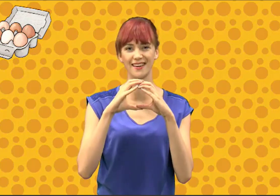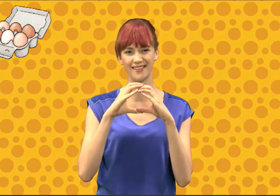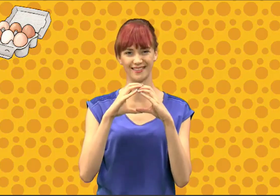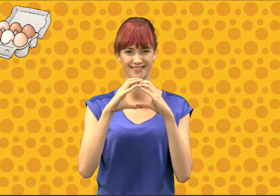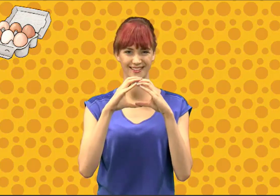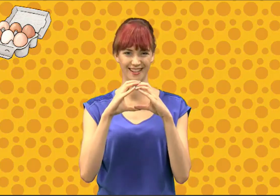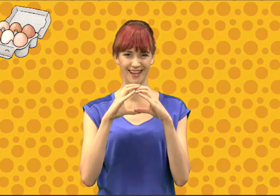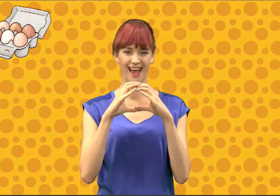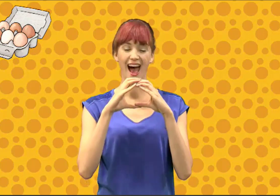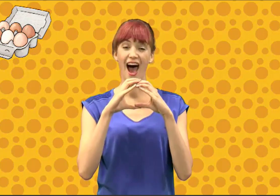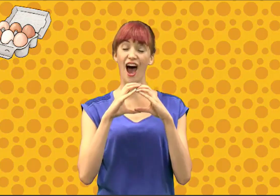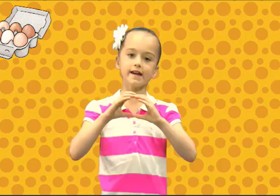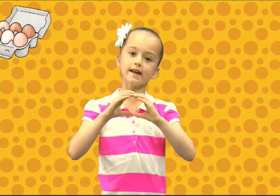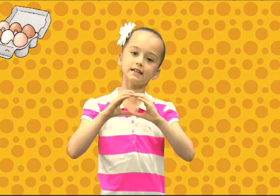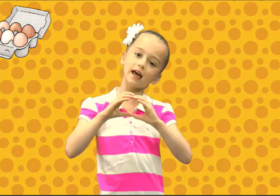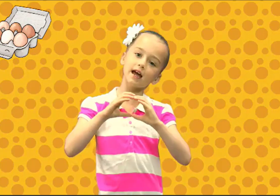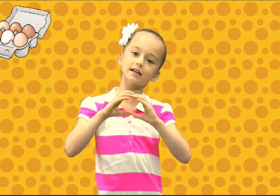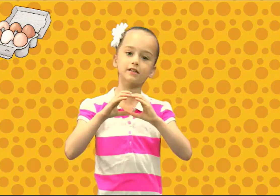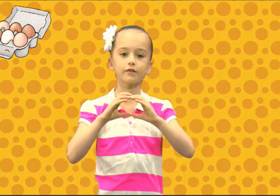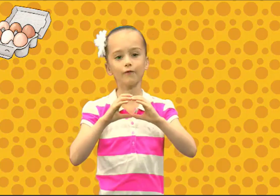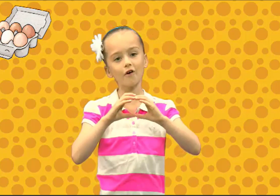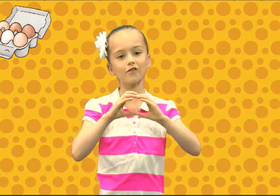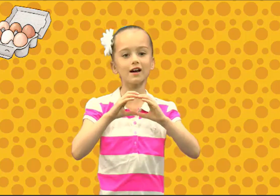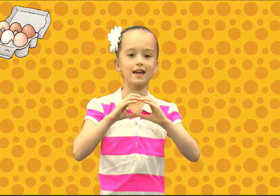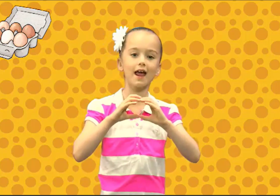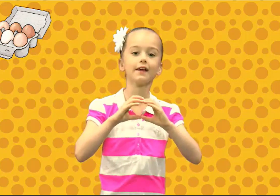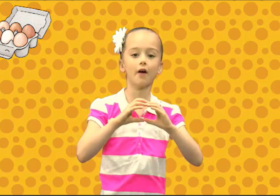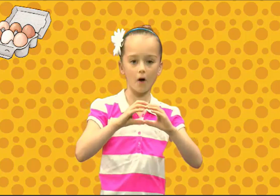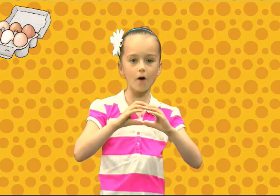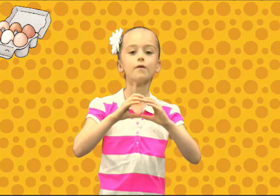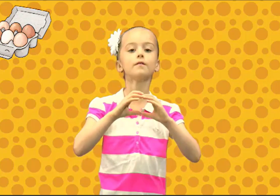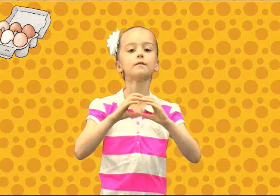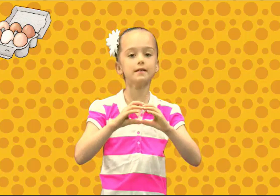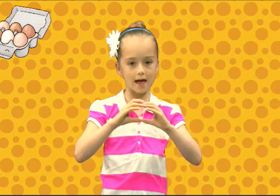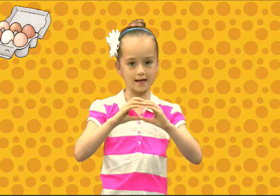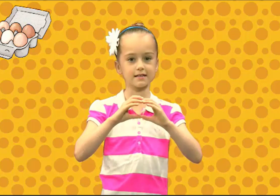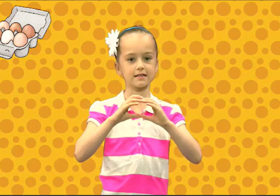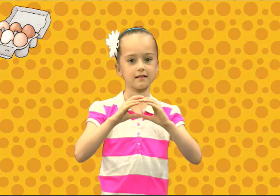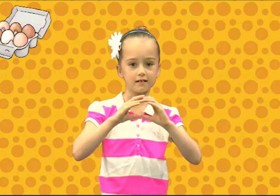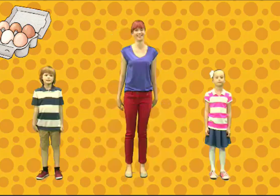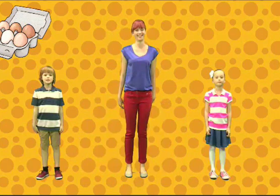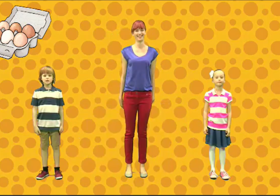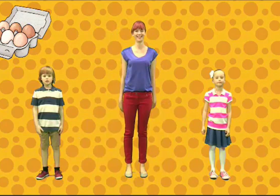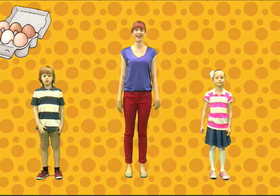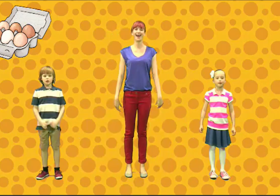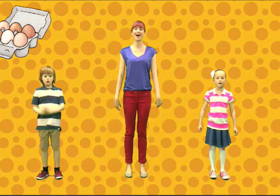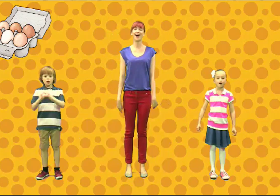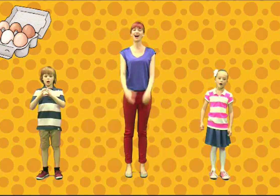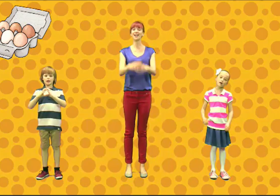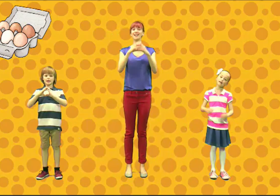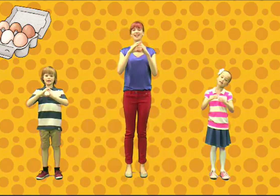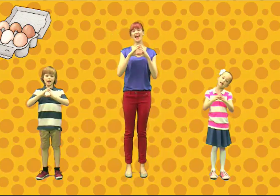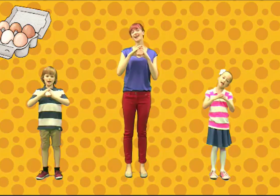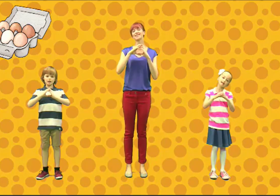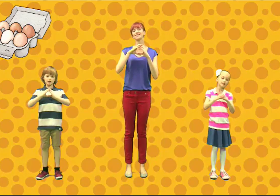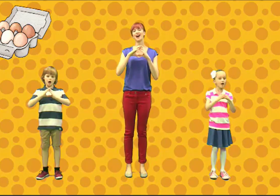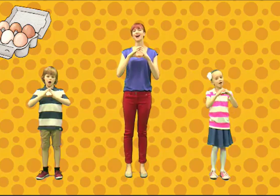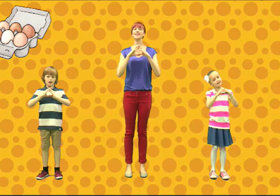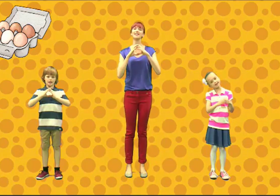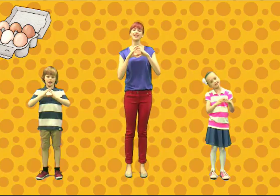I need eggs for a cake, oh yes I need eggs, I need